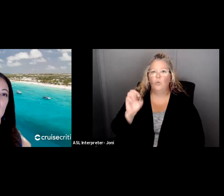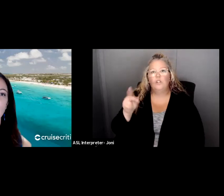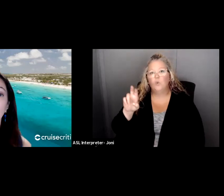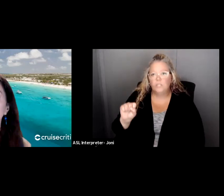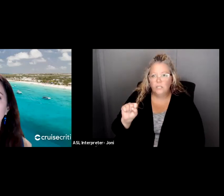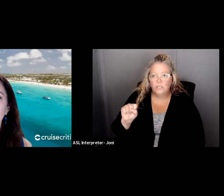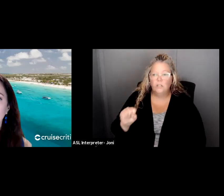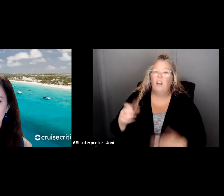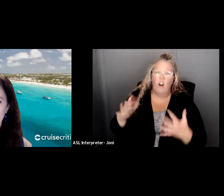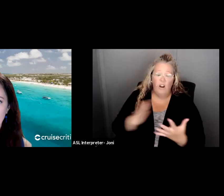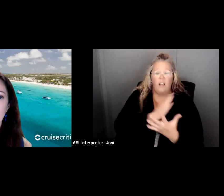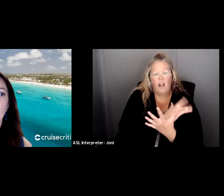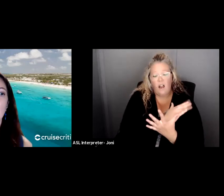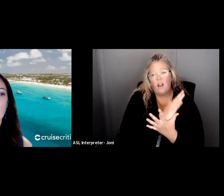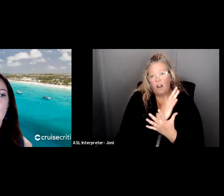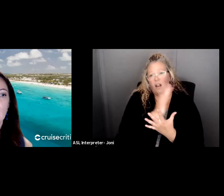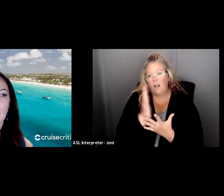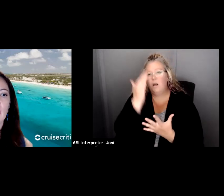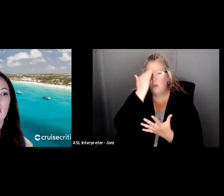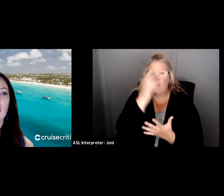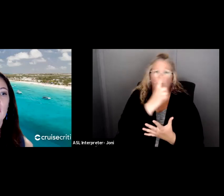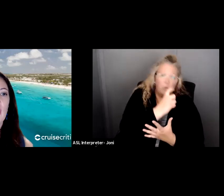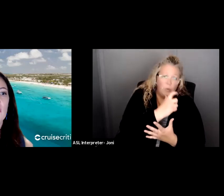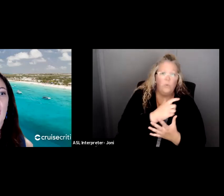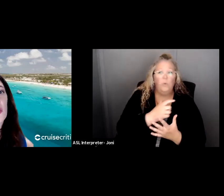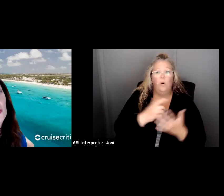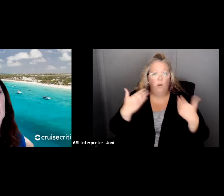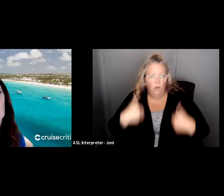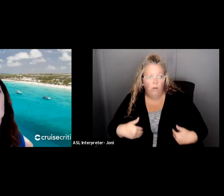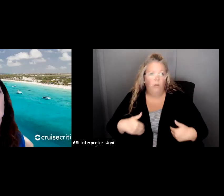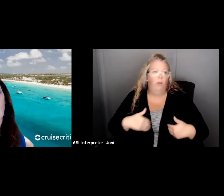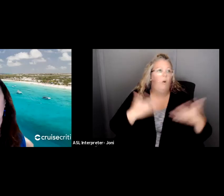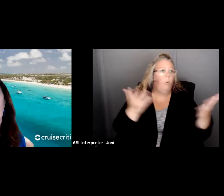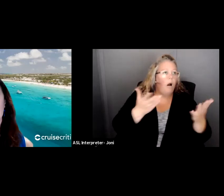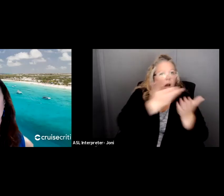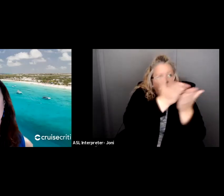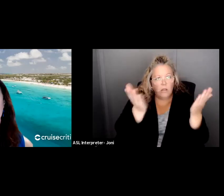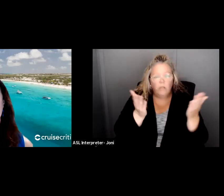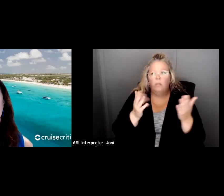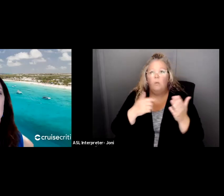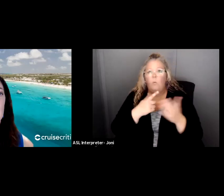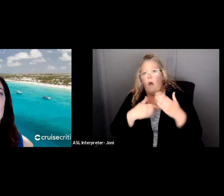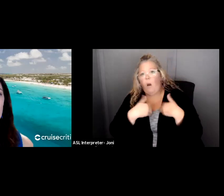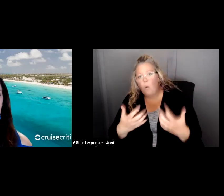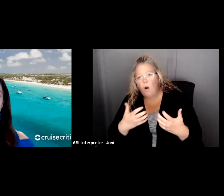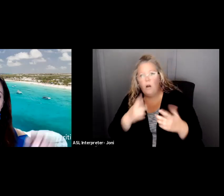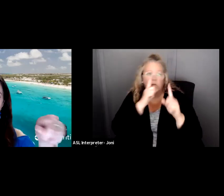to reach, you know, what you want to achieve, and you have thought through how am I going to achieve it? Should we even achieve it? Because during